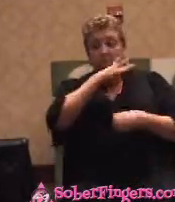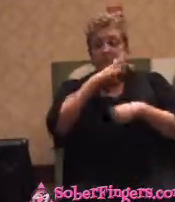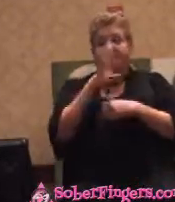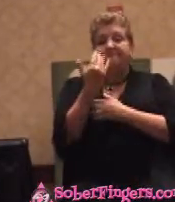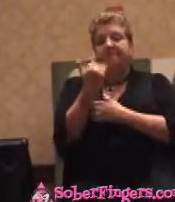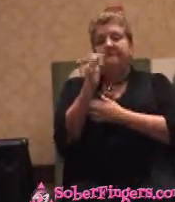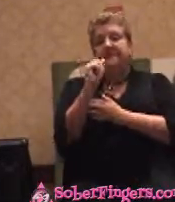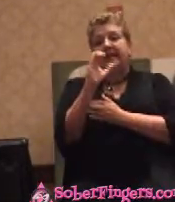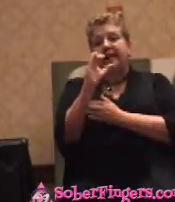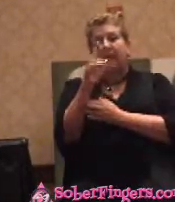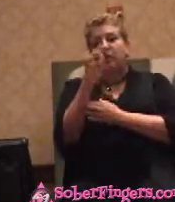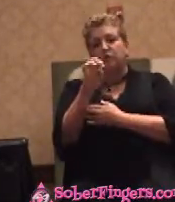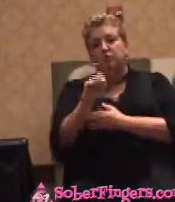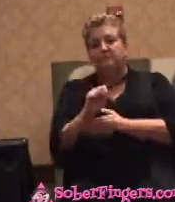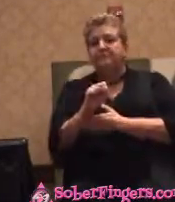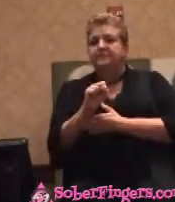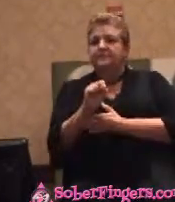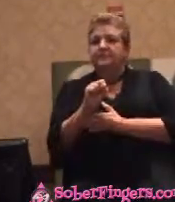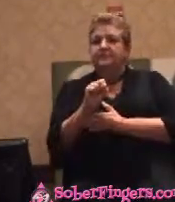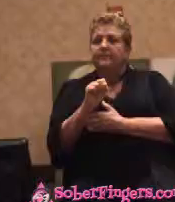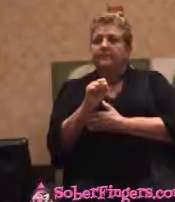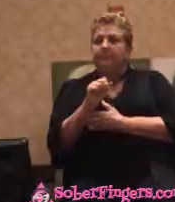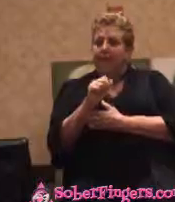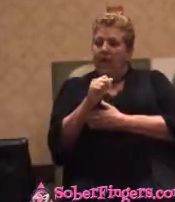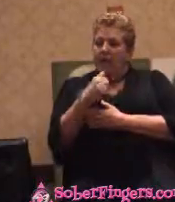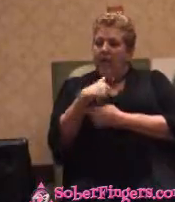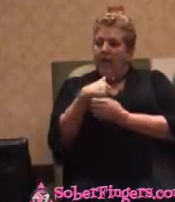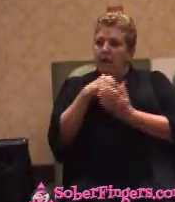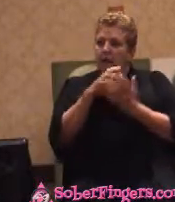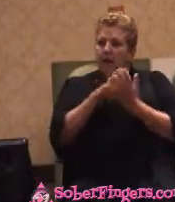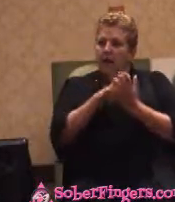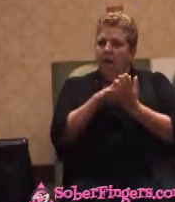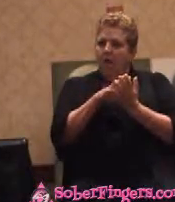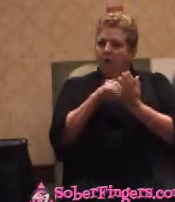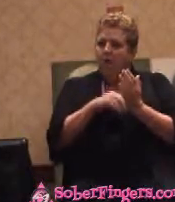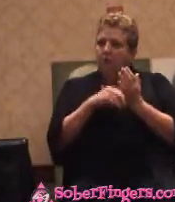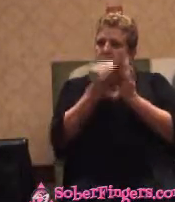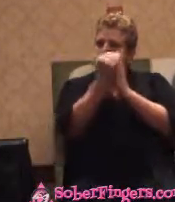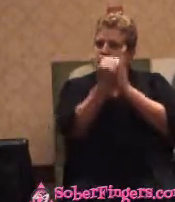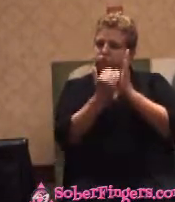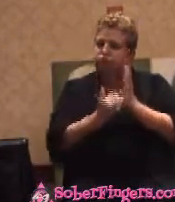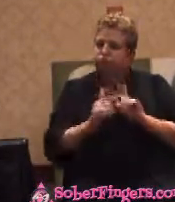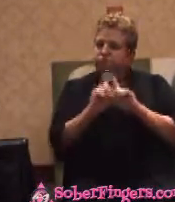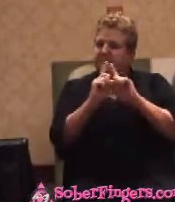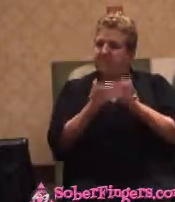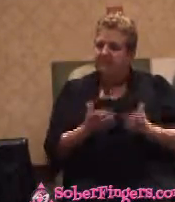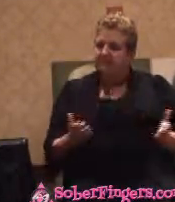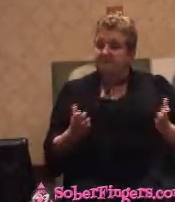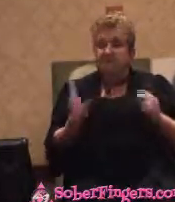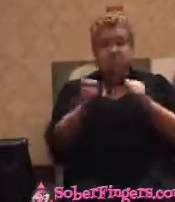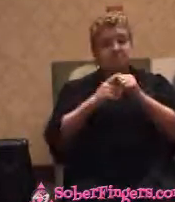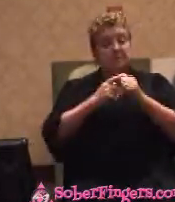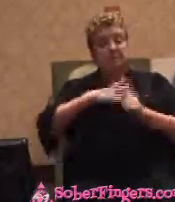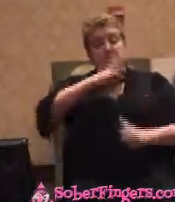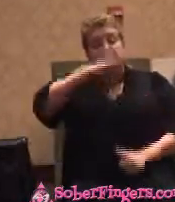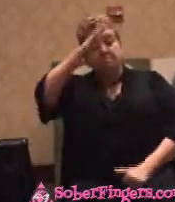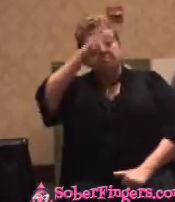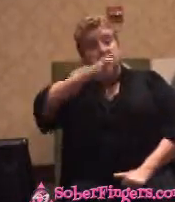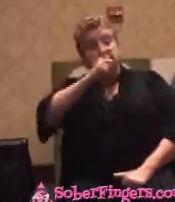I have some lessons that I learned there. Neither of my folks drank. I think my mother died for